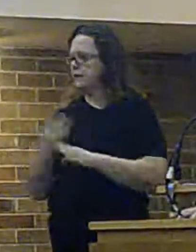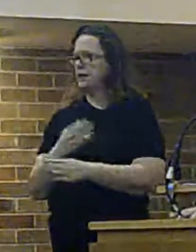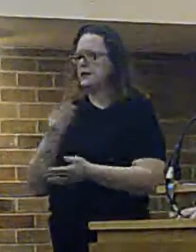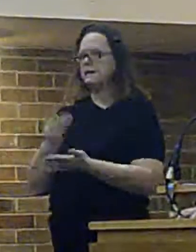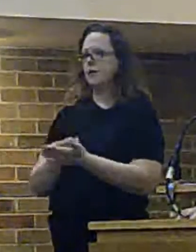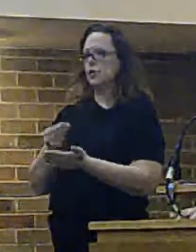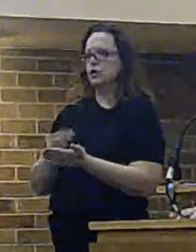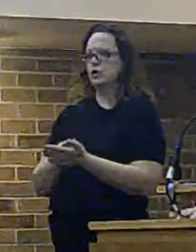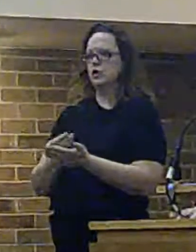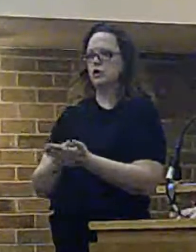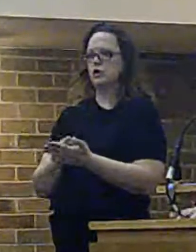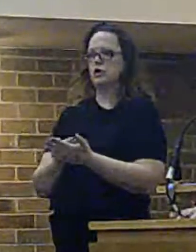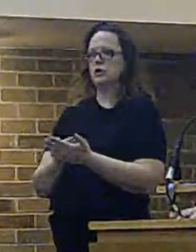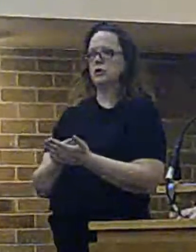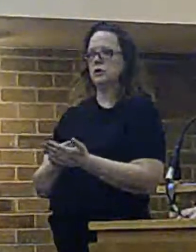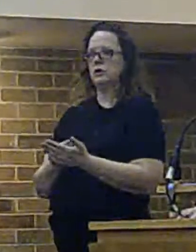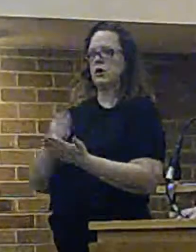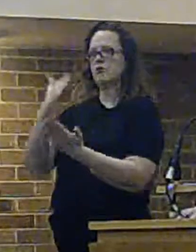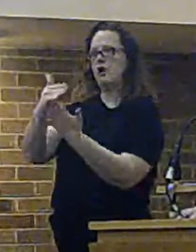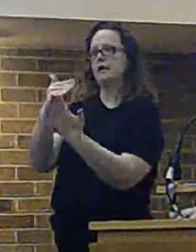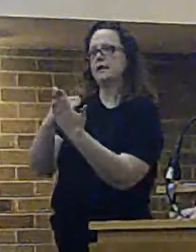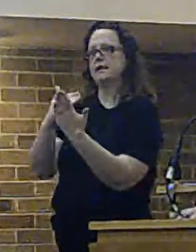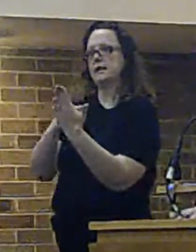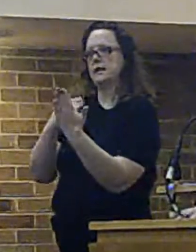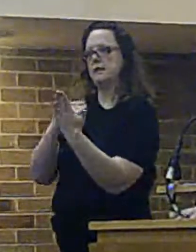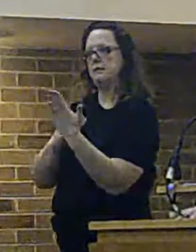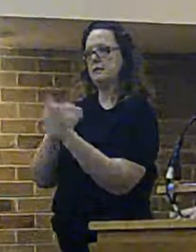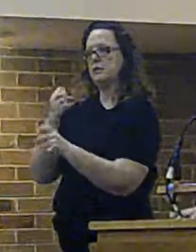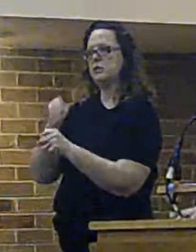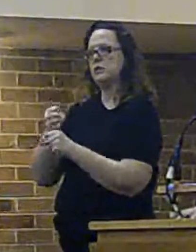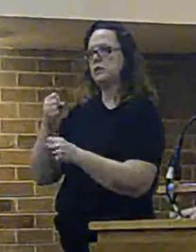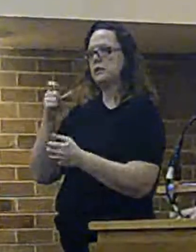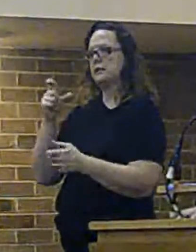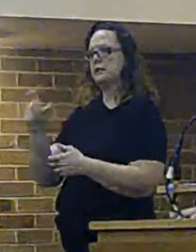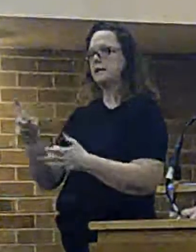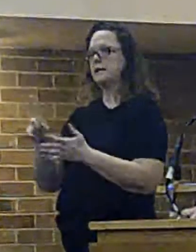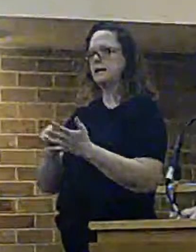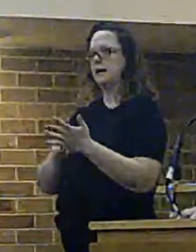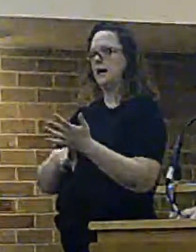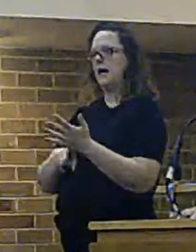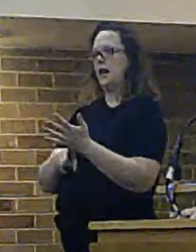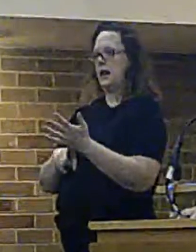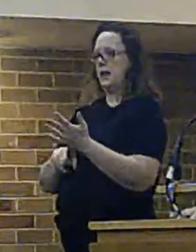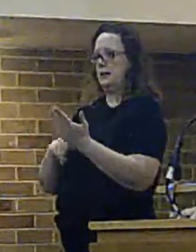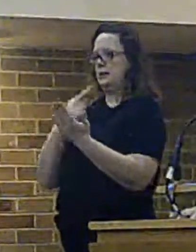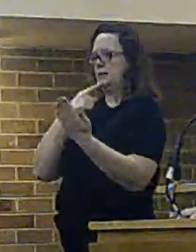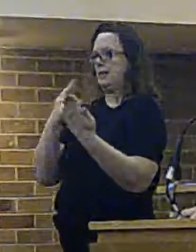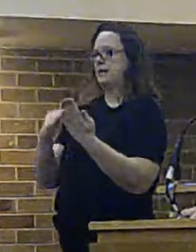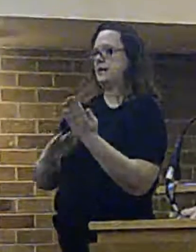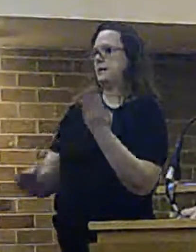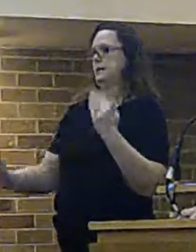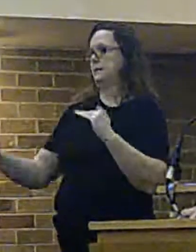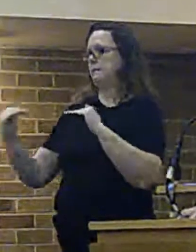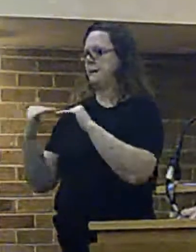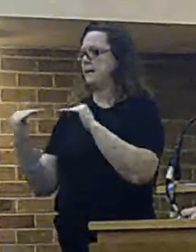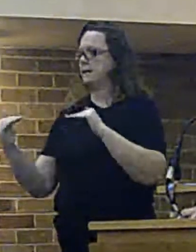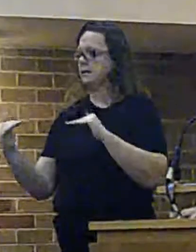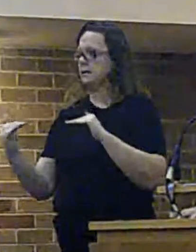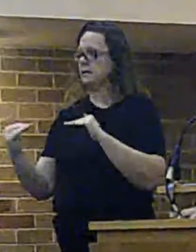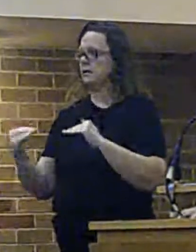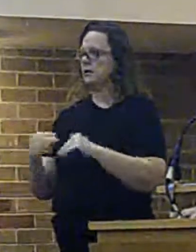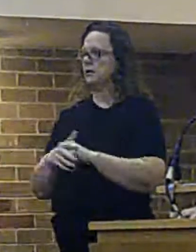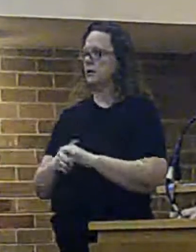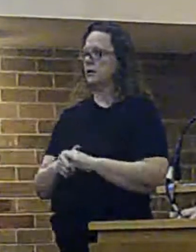And there was a number of criteria that DCLG outlined that we needed to meet. One of the criteria was